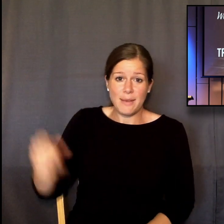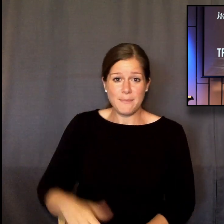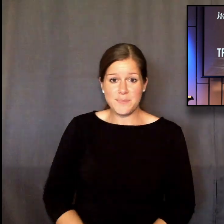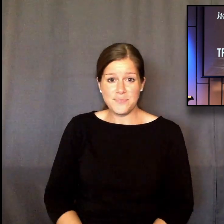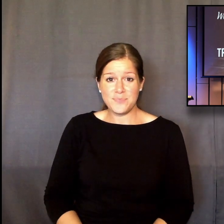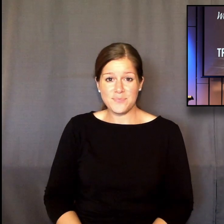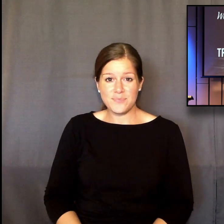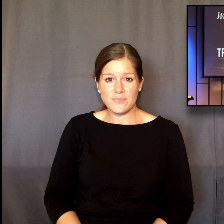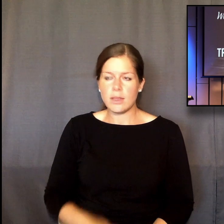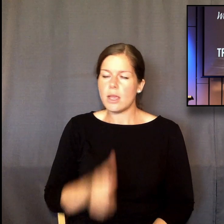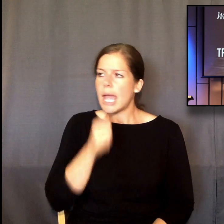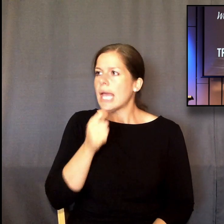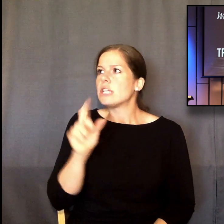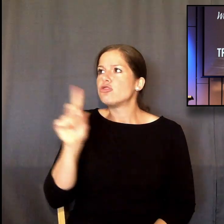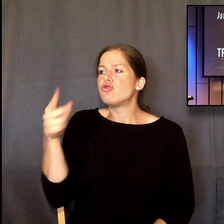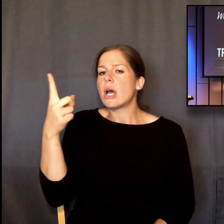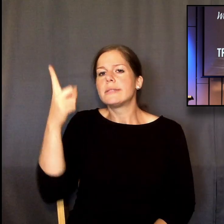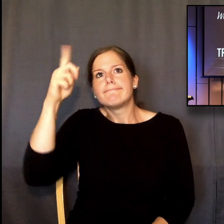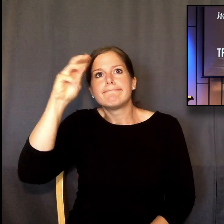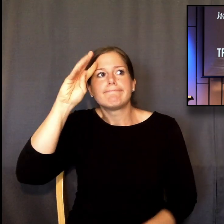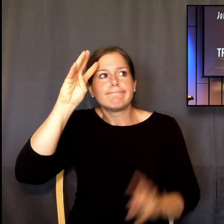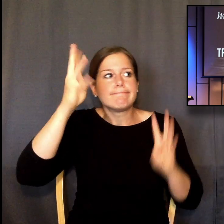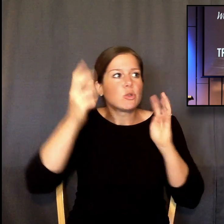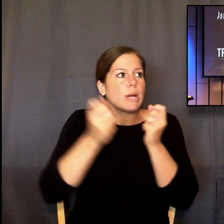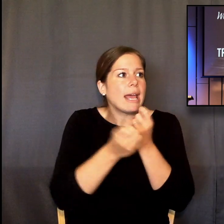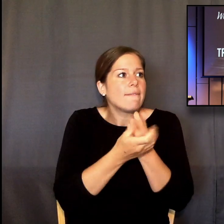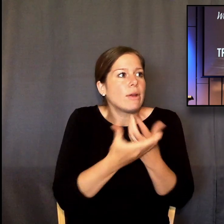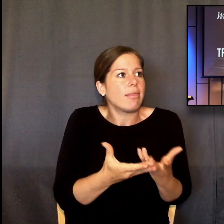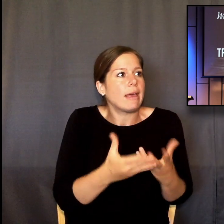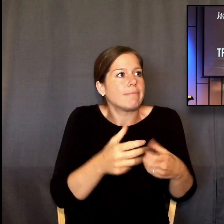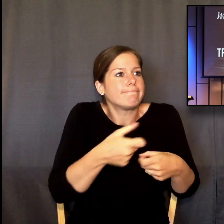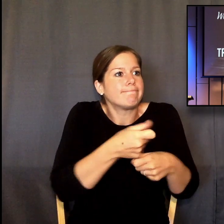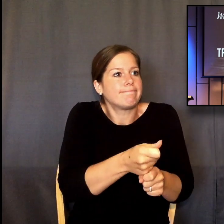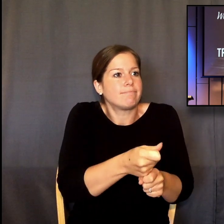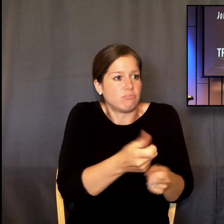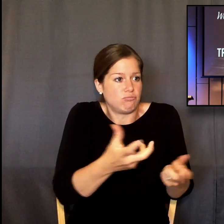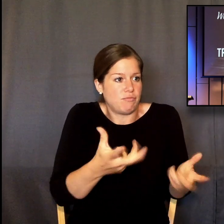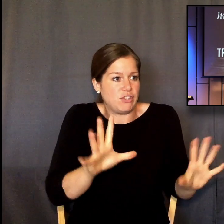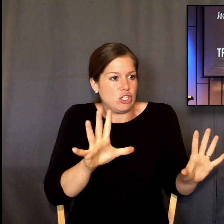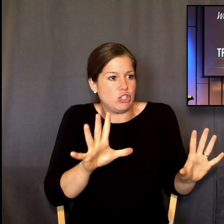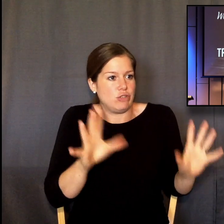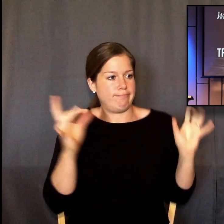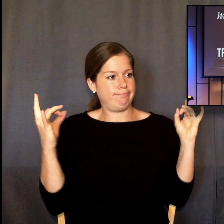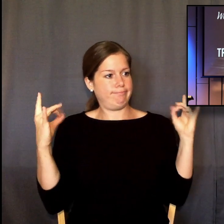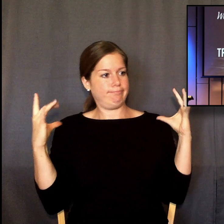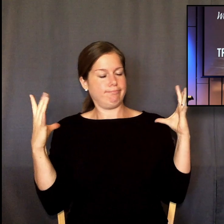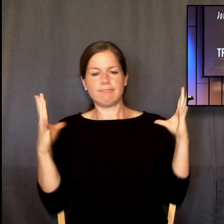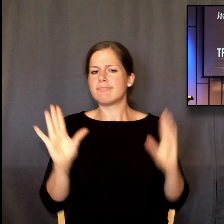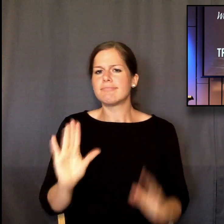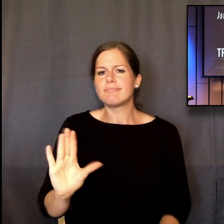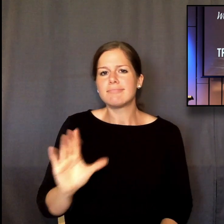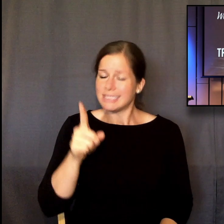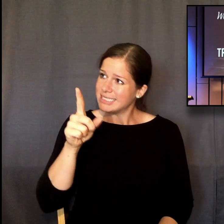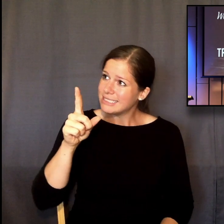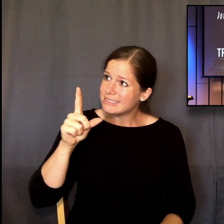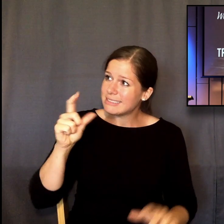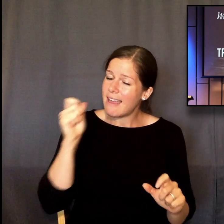It's not just that he created all things, it's that he is active in every event, day by day, second by second. God is